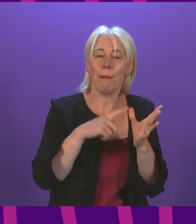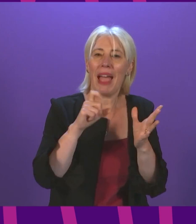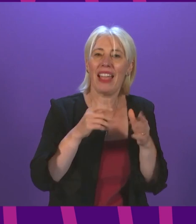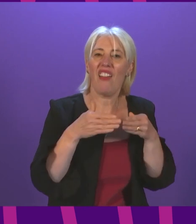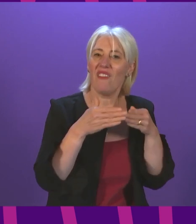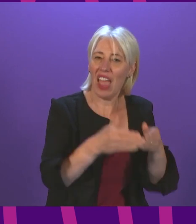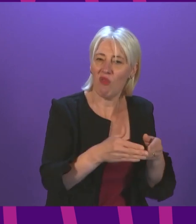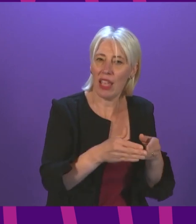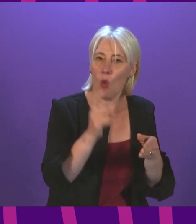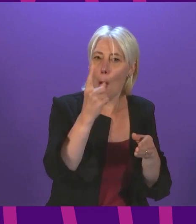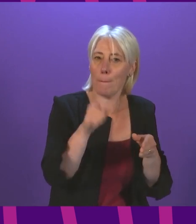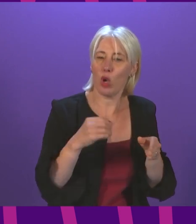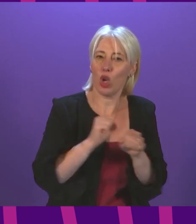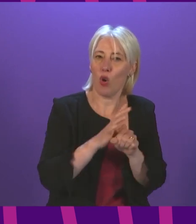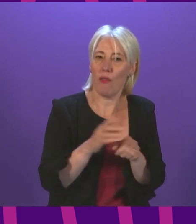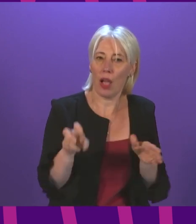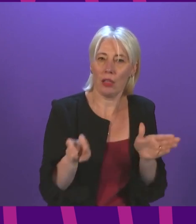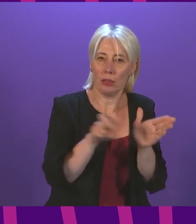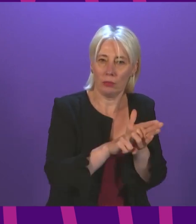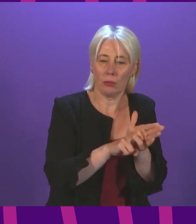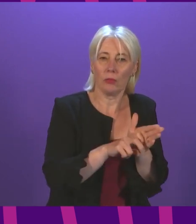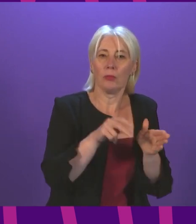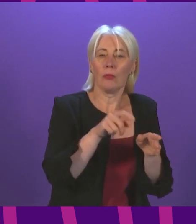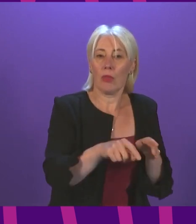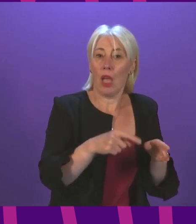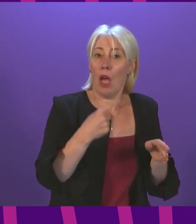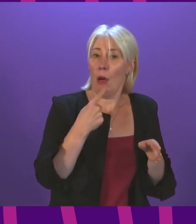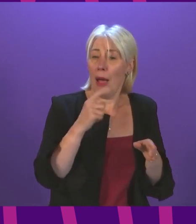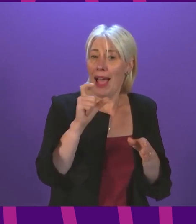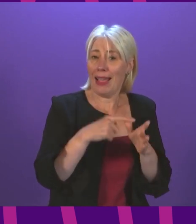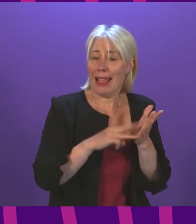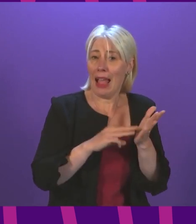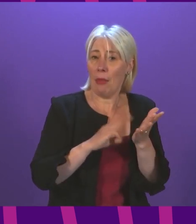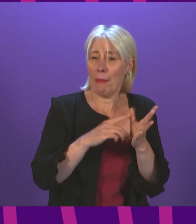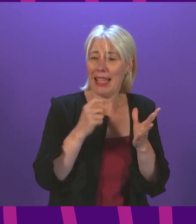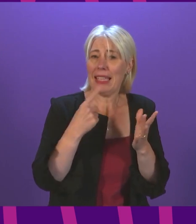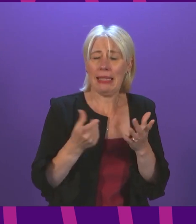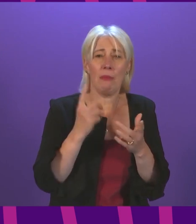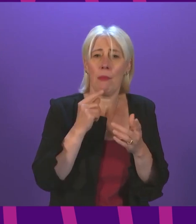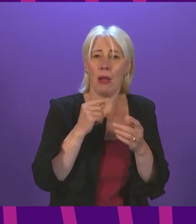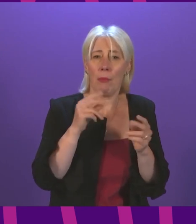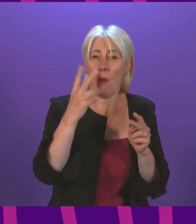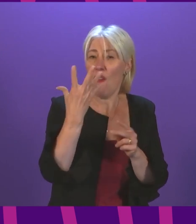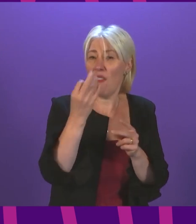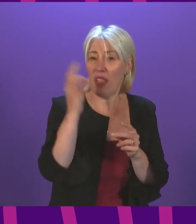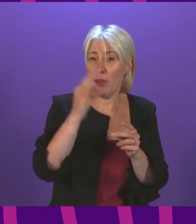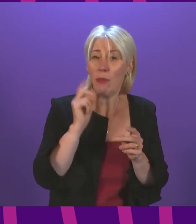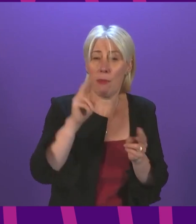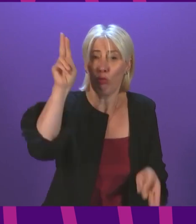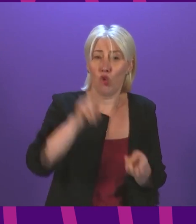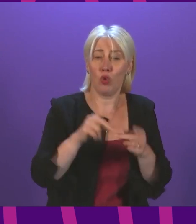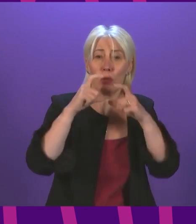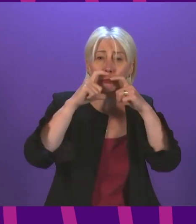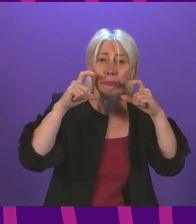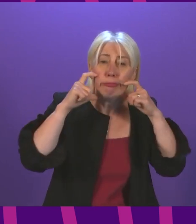calmac stated that compliance had dropped to around 50 percent in some routes in terms of mask wearing i do continue to hear